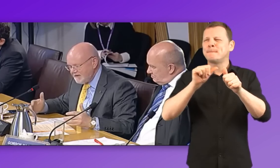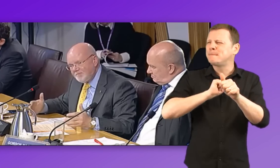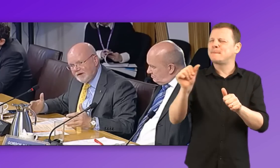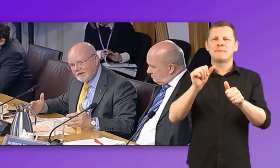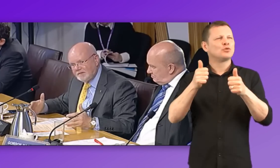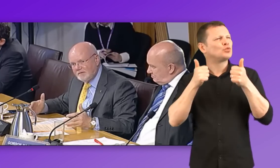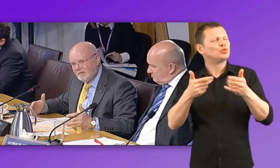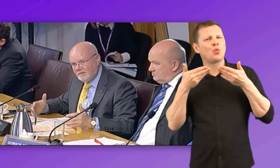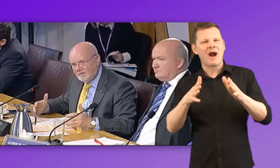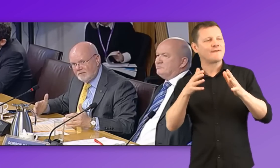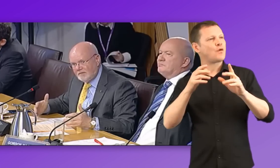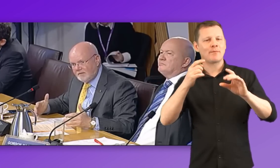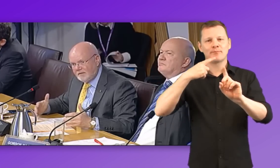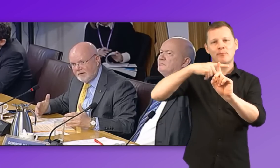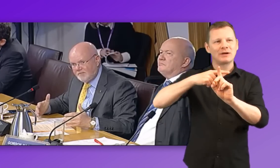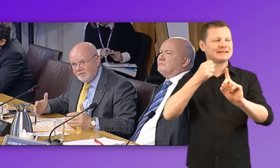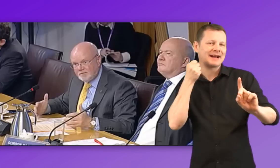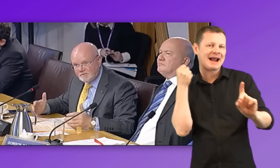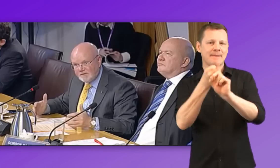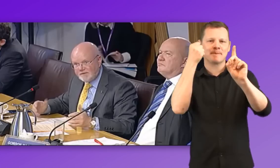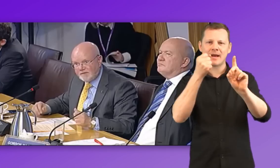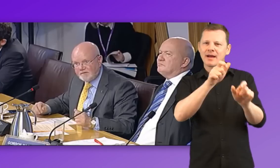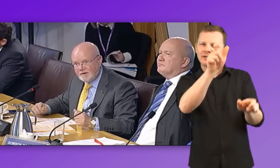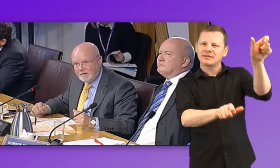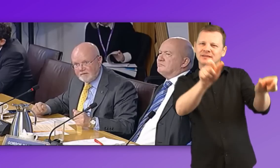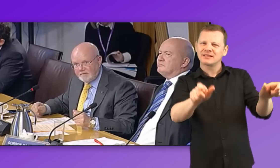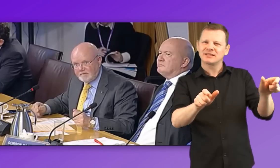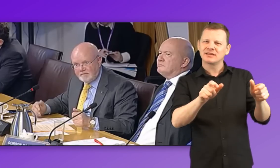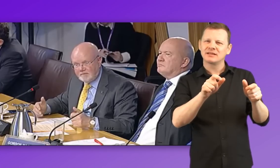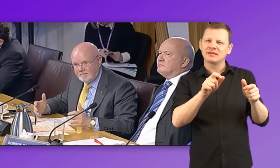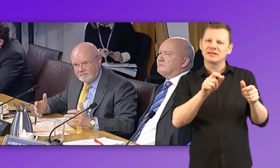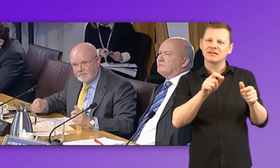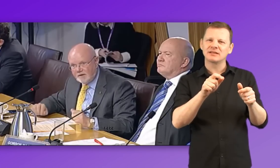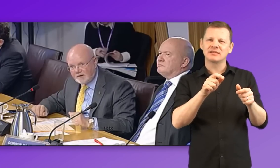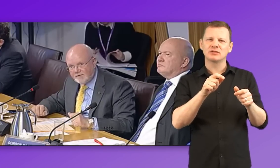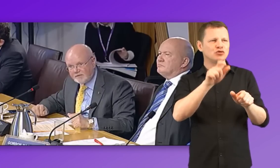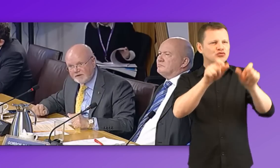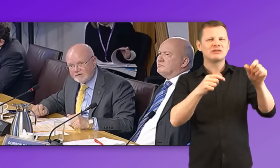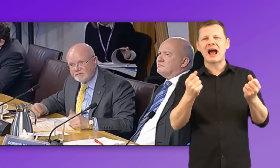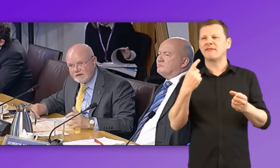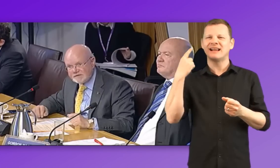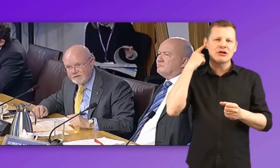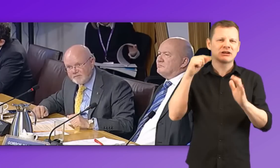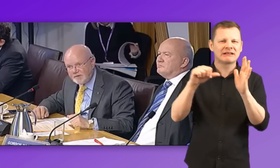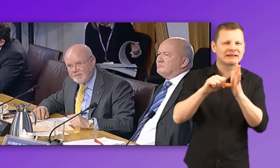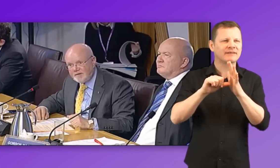impact on pupils with hearing difficulties or sensory impairment.